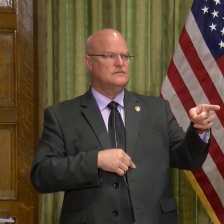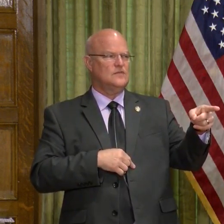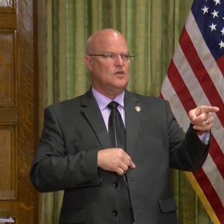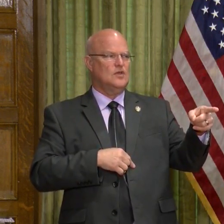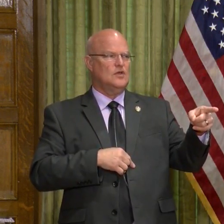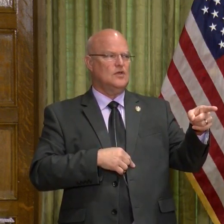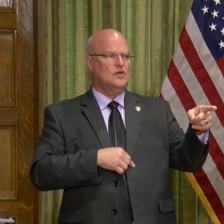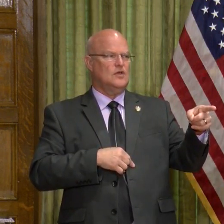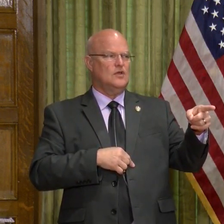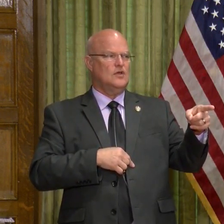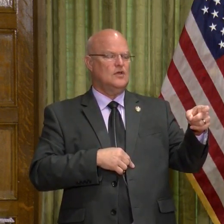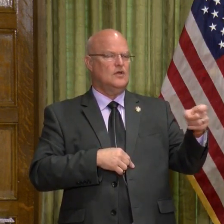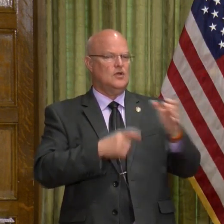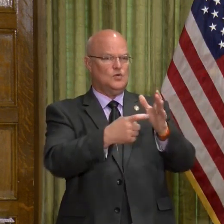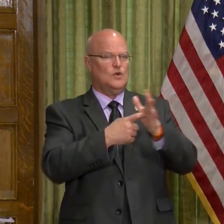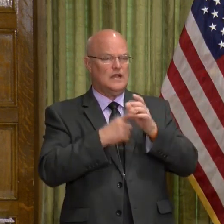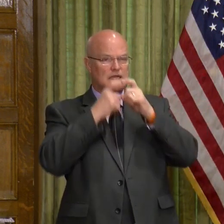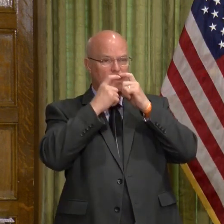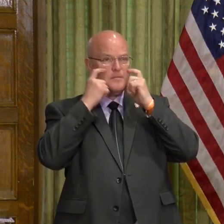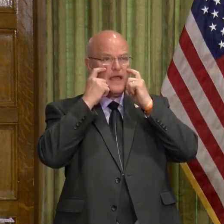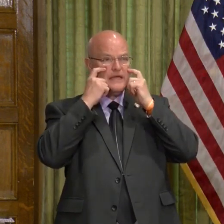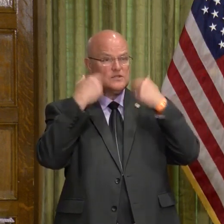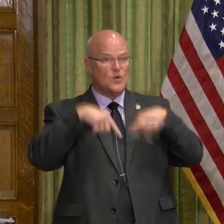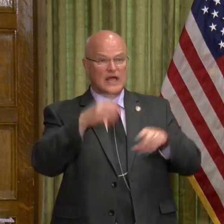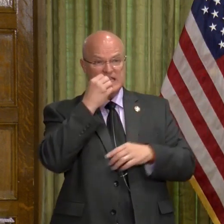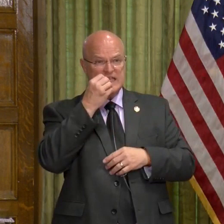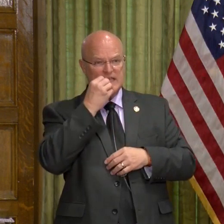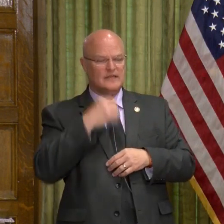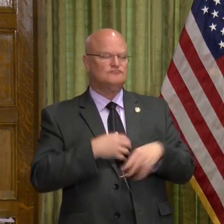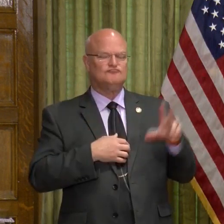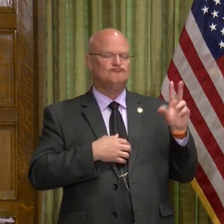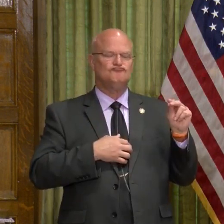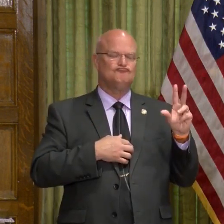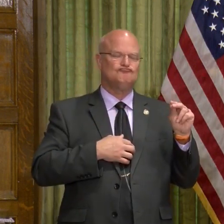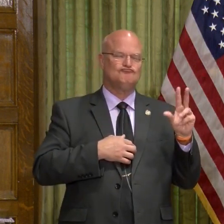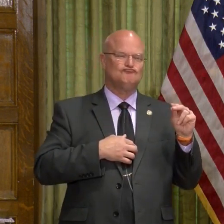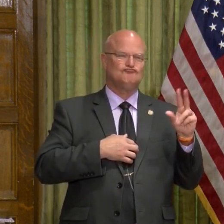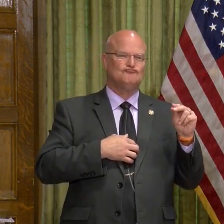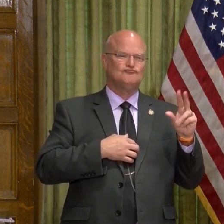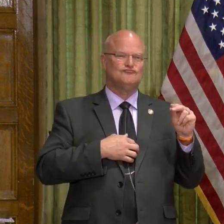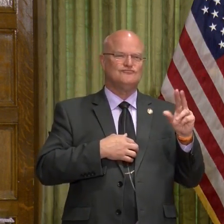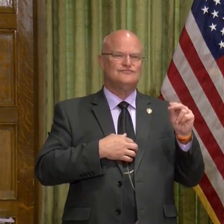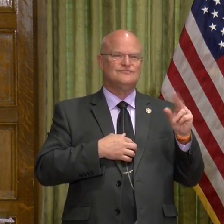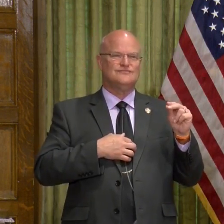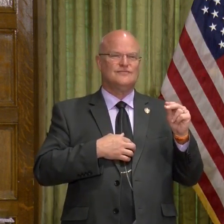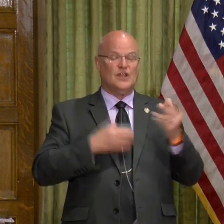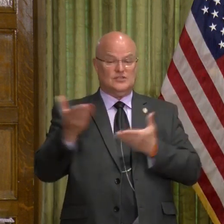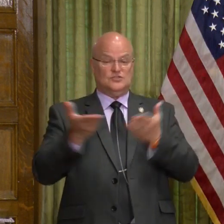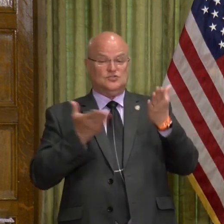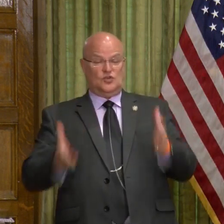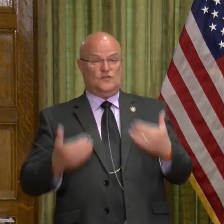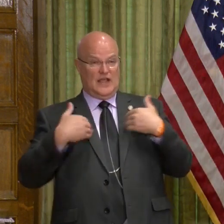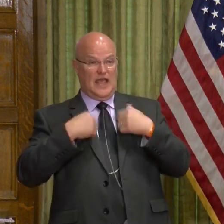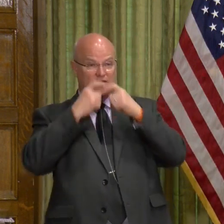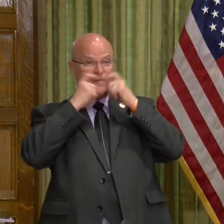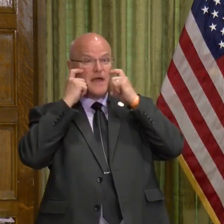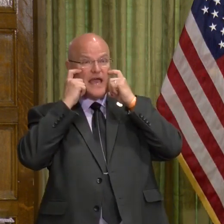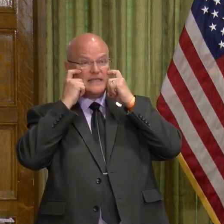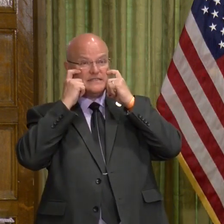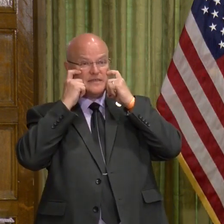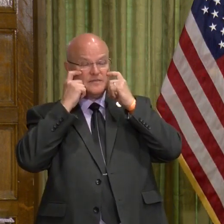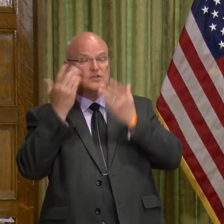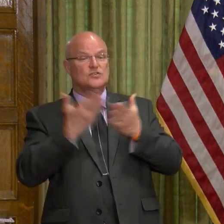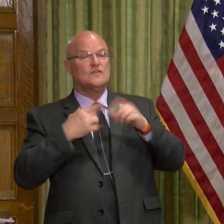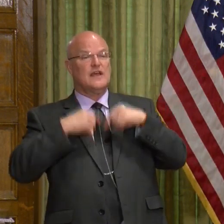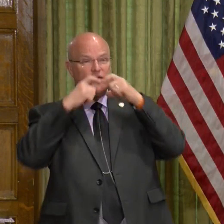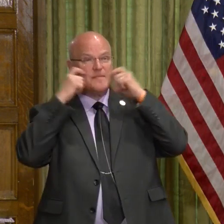– be required to wear a mask while eating? No. No. Your server will get close to you, but your